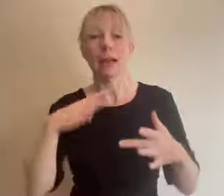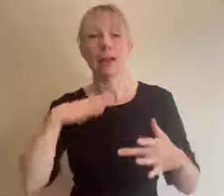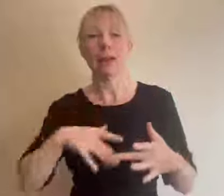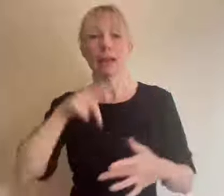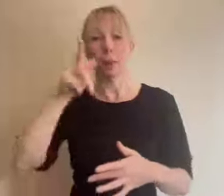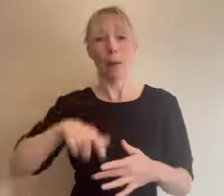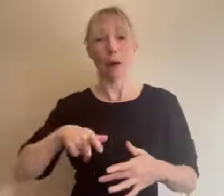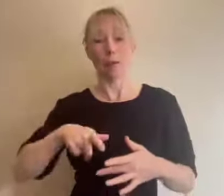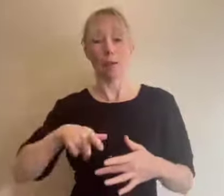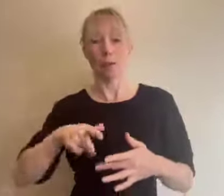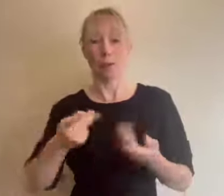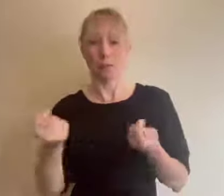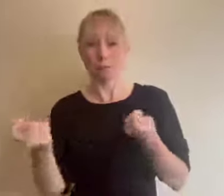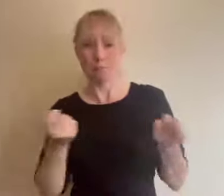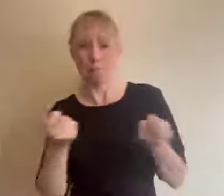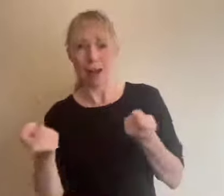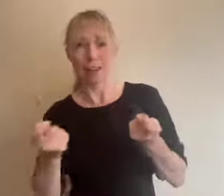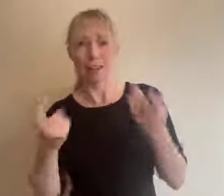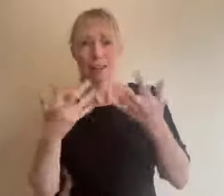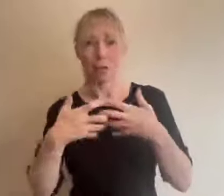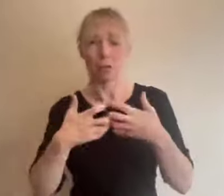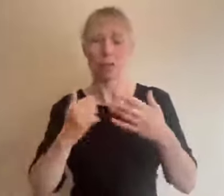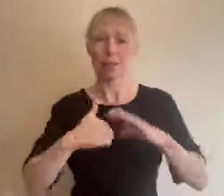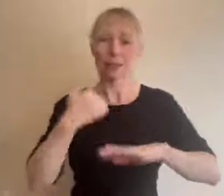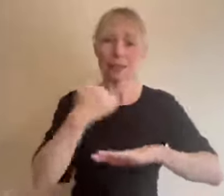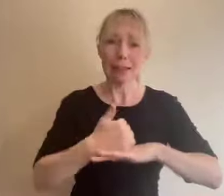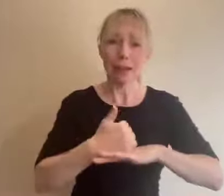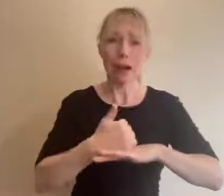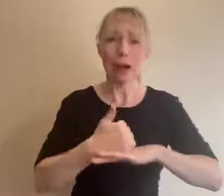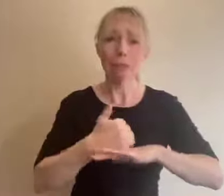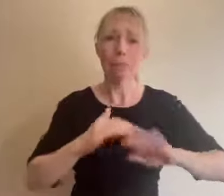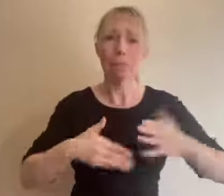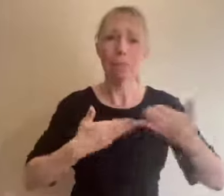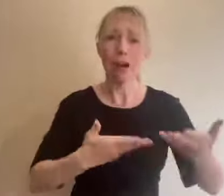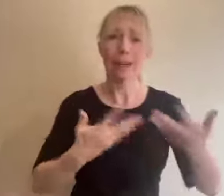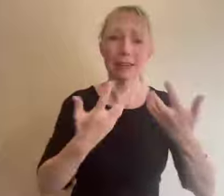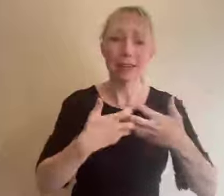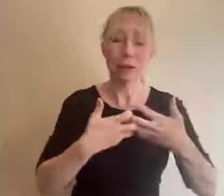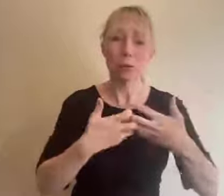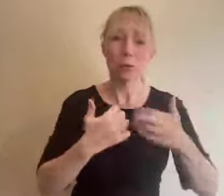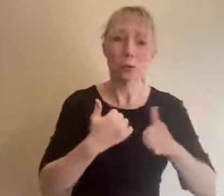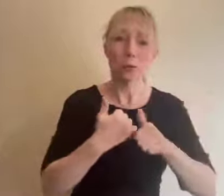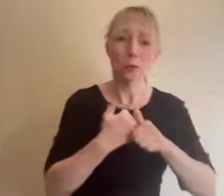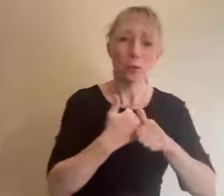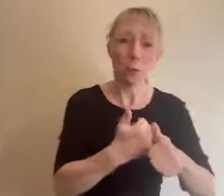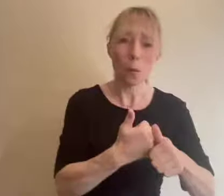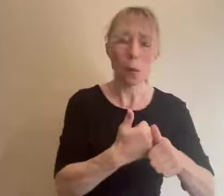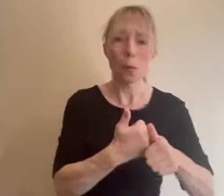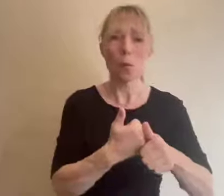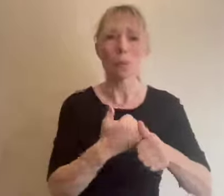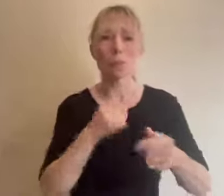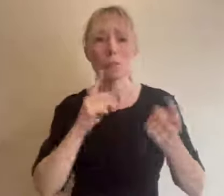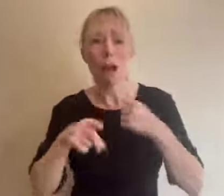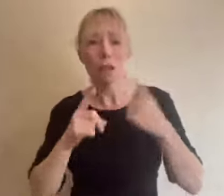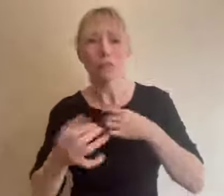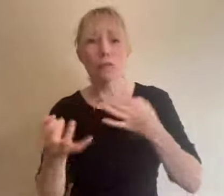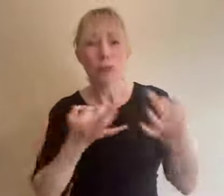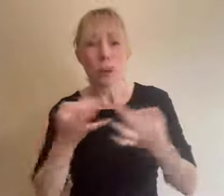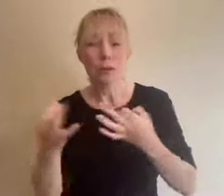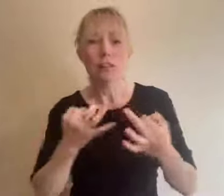setting it up providing technical support answering questions sharing speaker slides and monitoring the chat on the digital